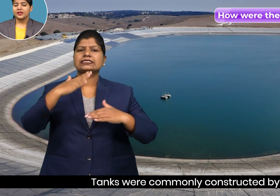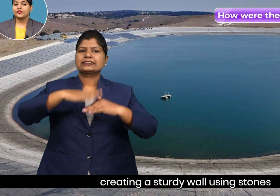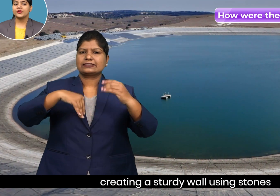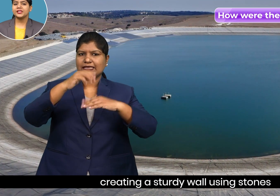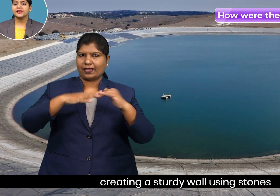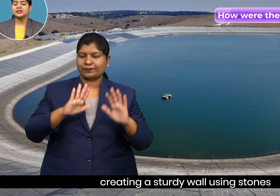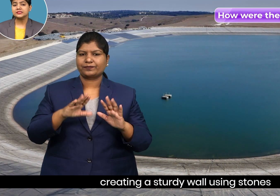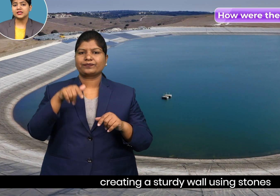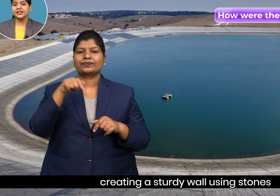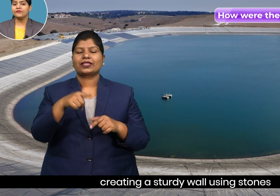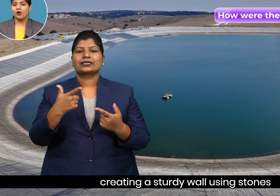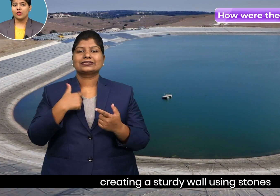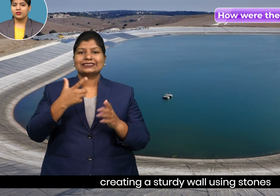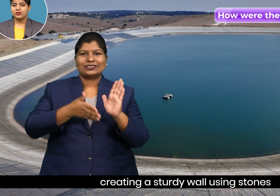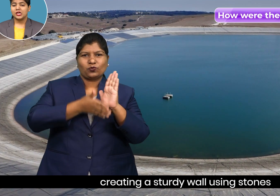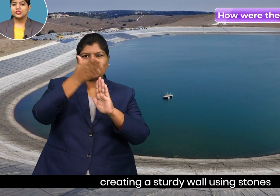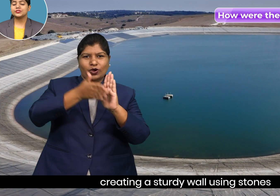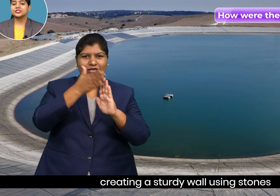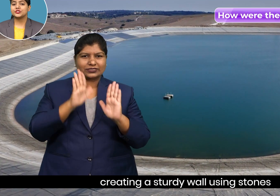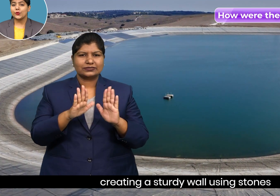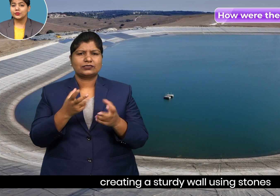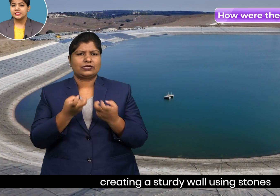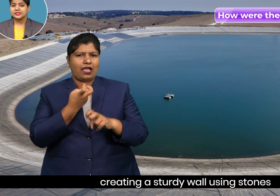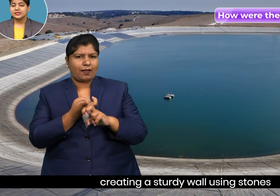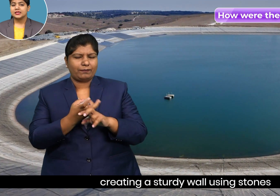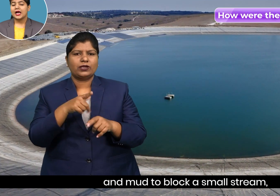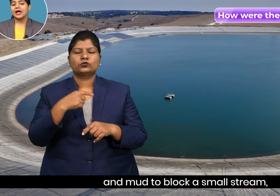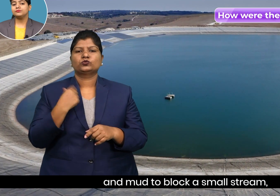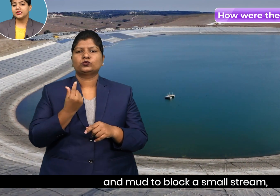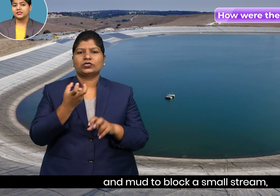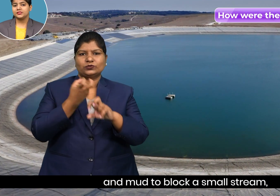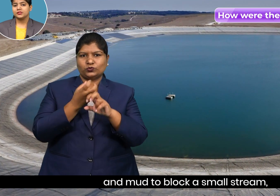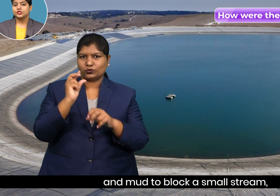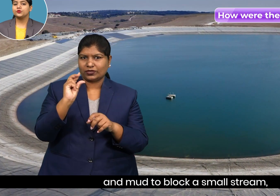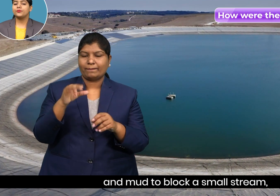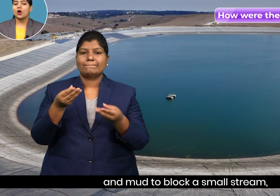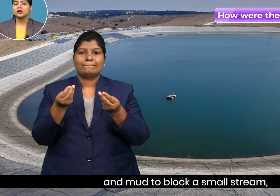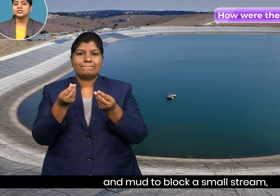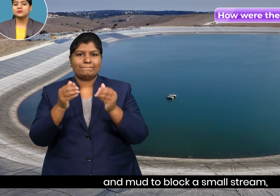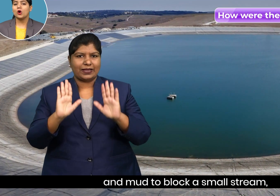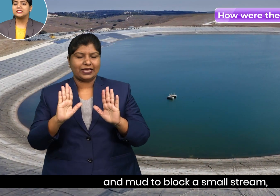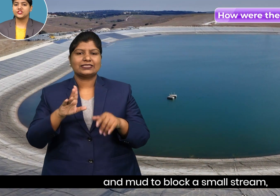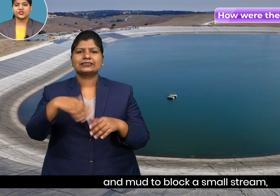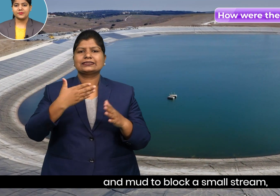creating a sturdy wall using stones and mud to block a small stream